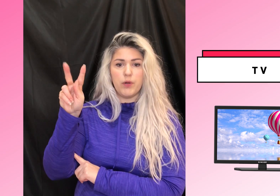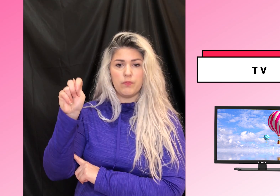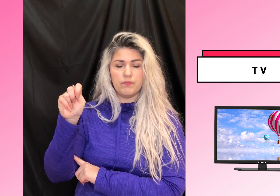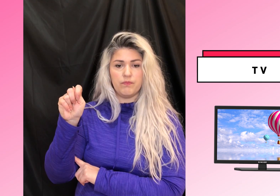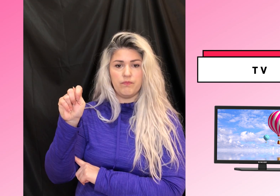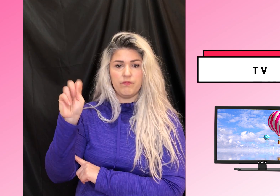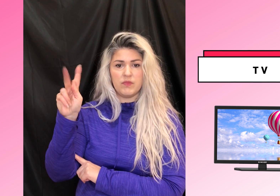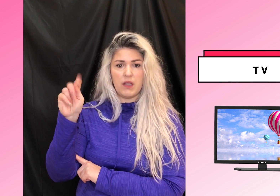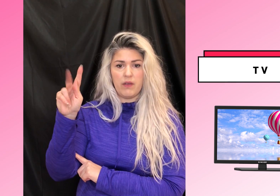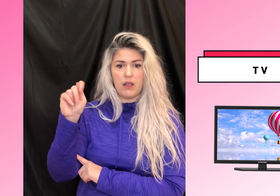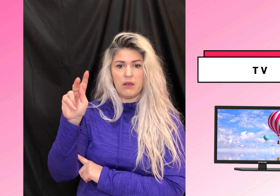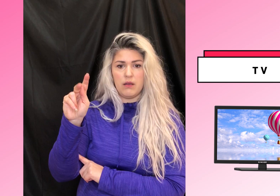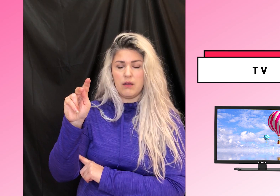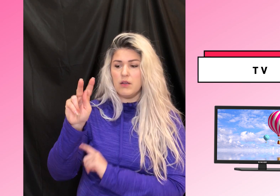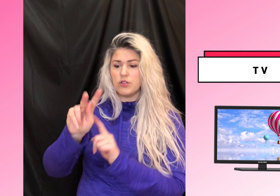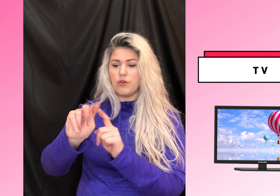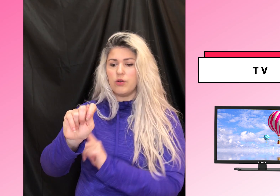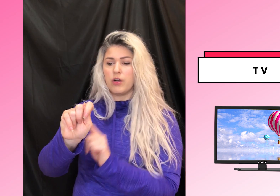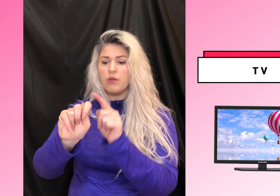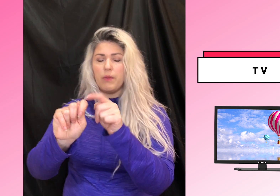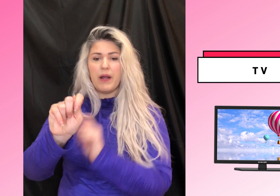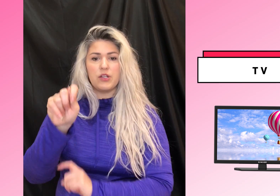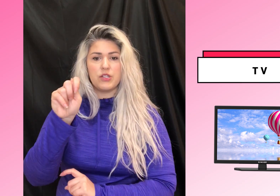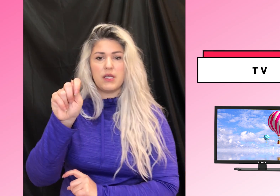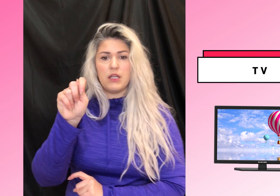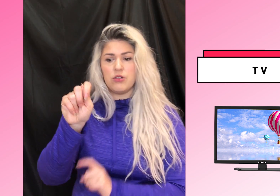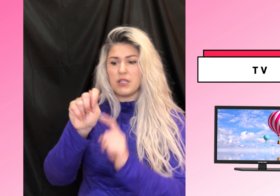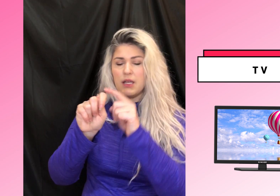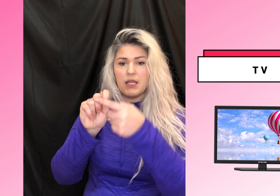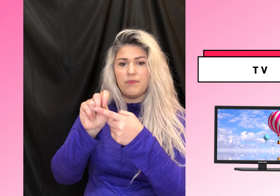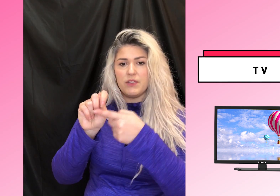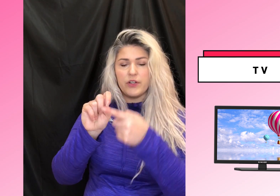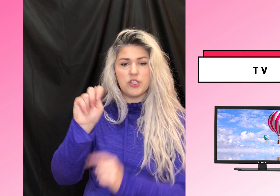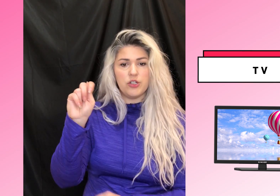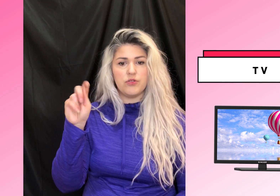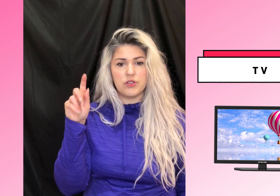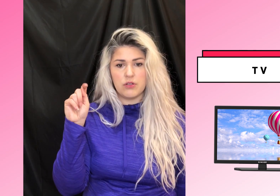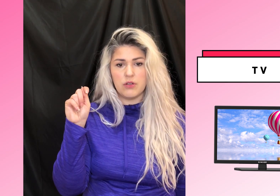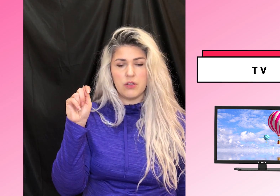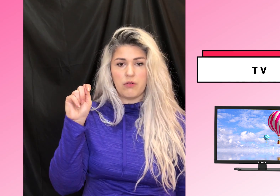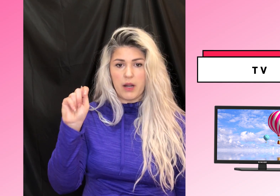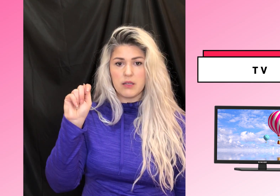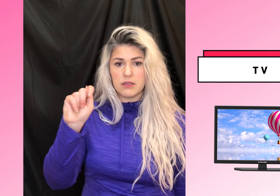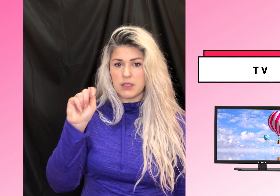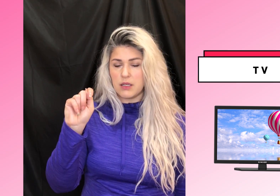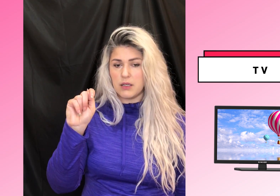twice. Boom, boom. TV. So you're going to want to practice just getting your T, keep these fingers to lose, right?